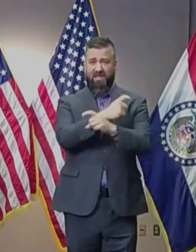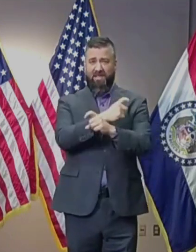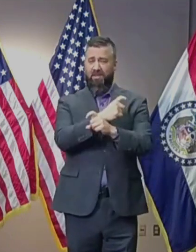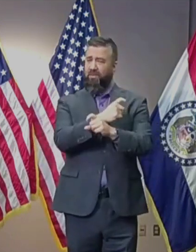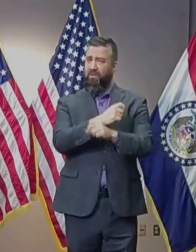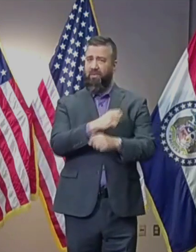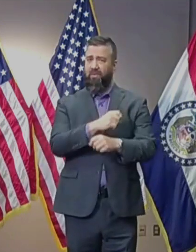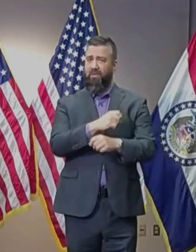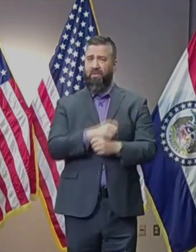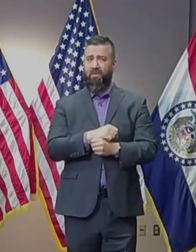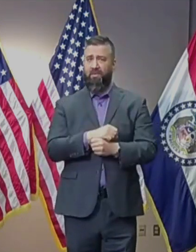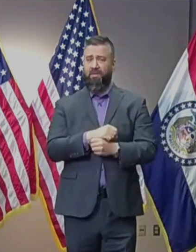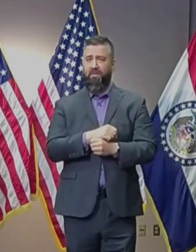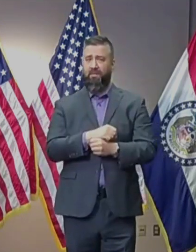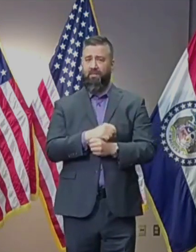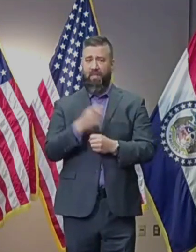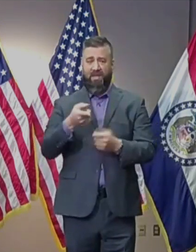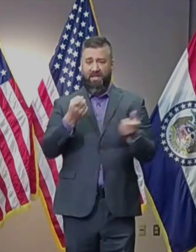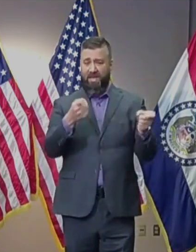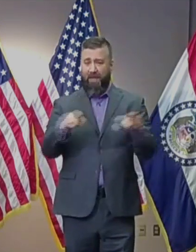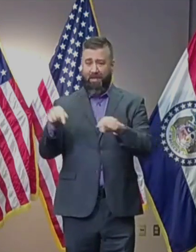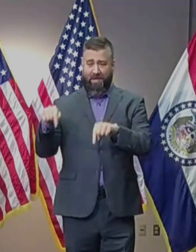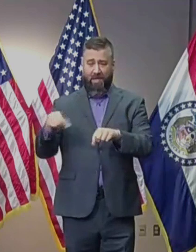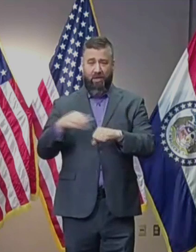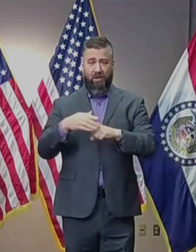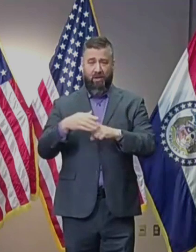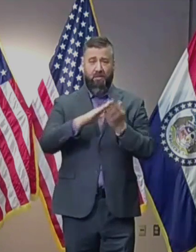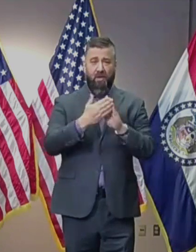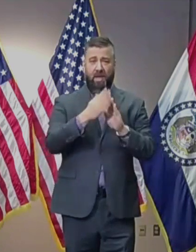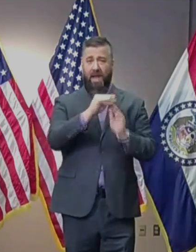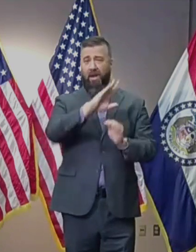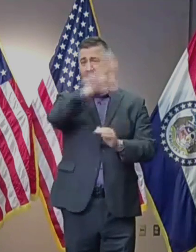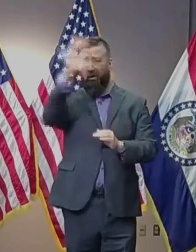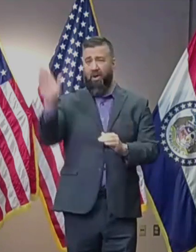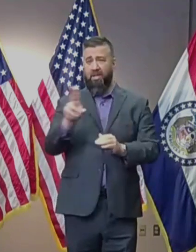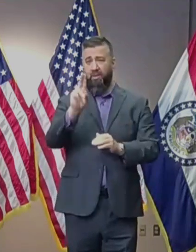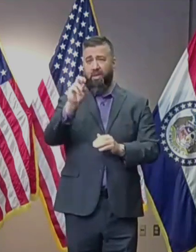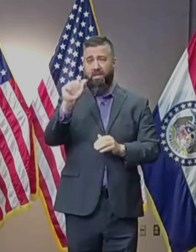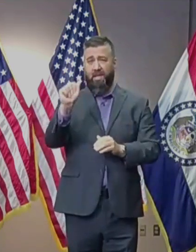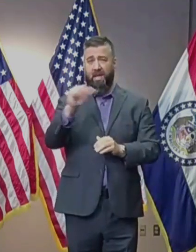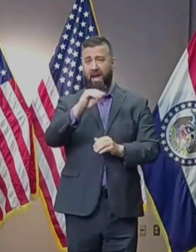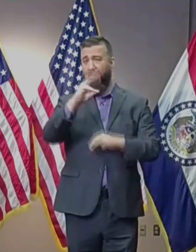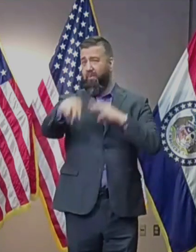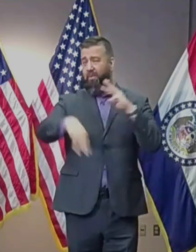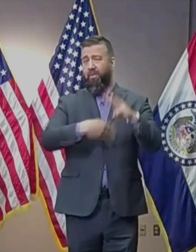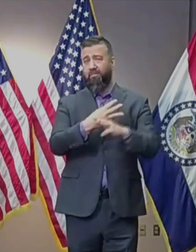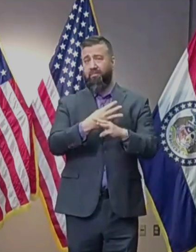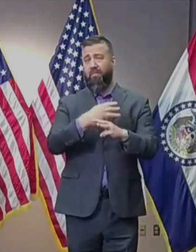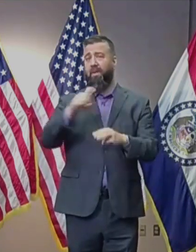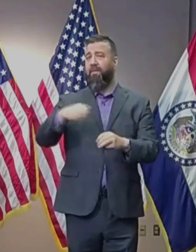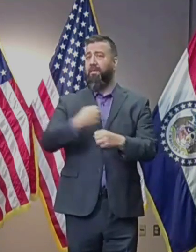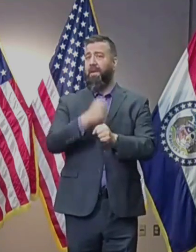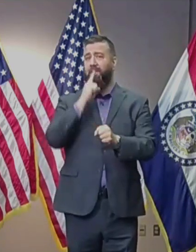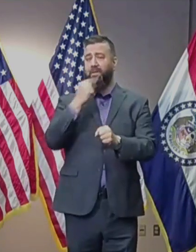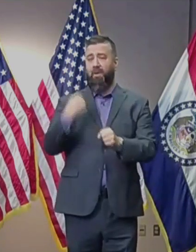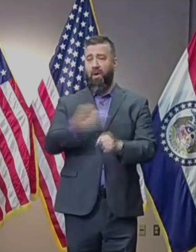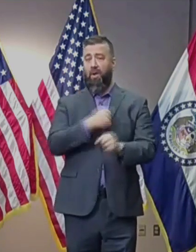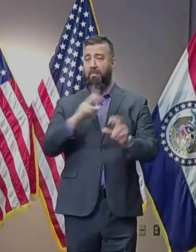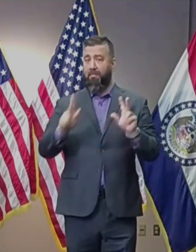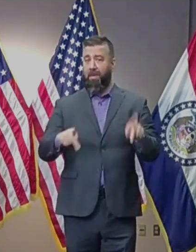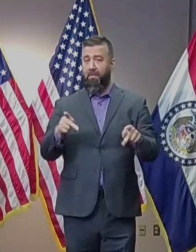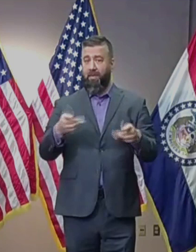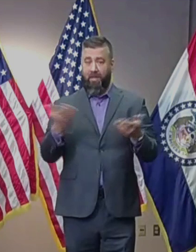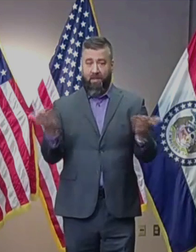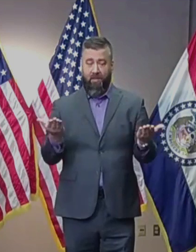happening in our community and across this country, in our world. And we have to make sure that our residents, that our